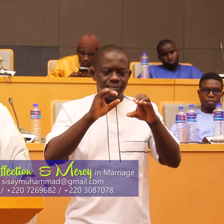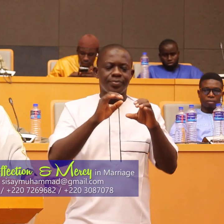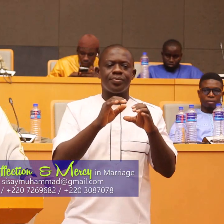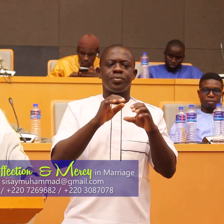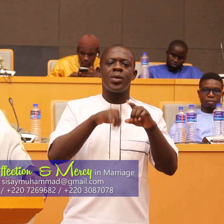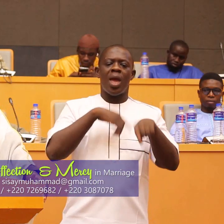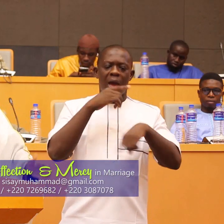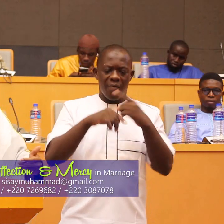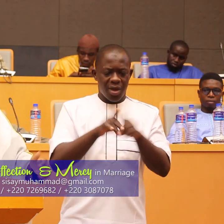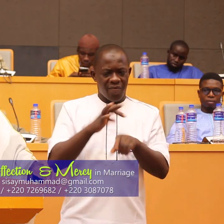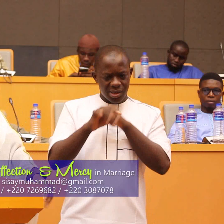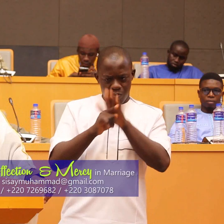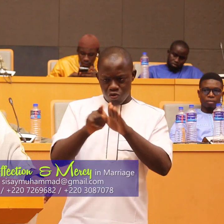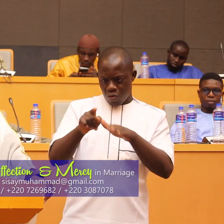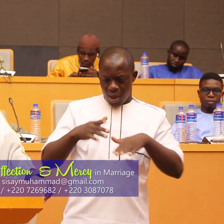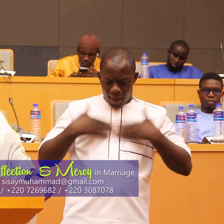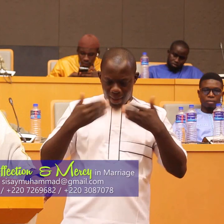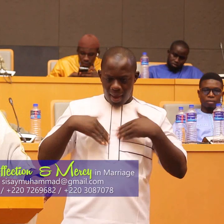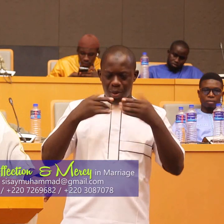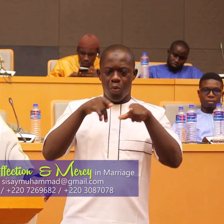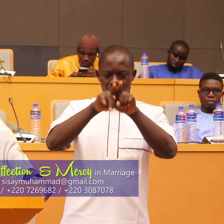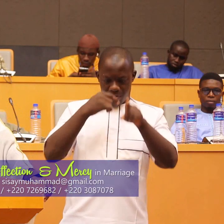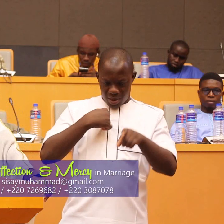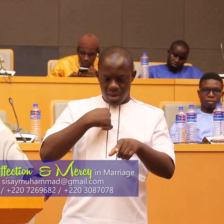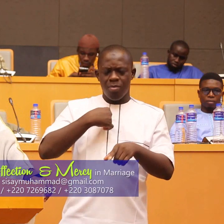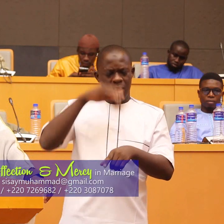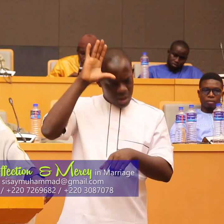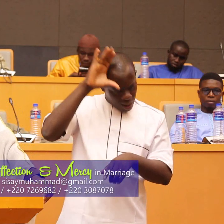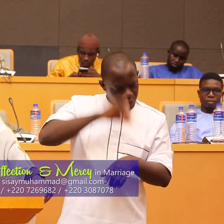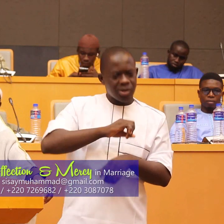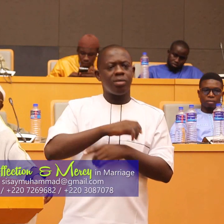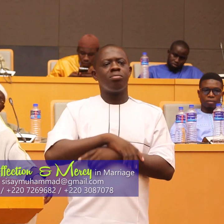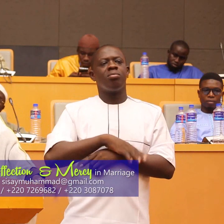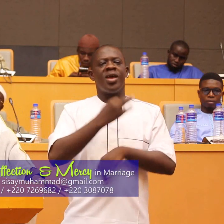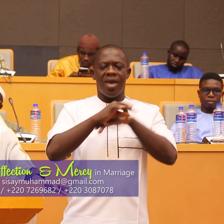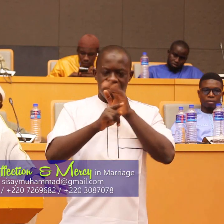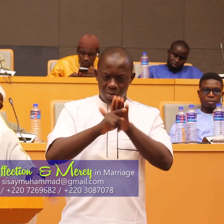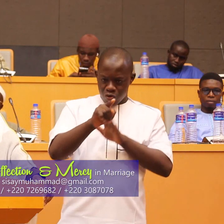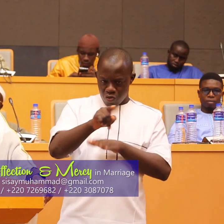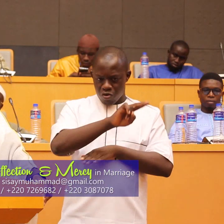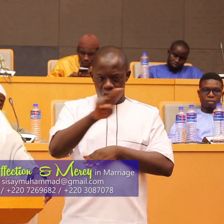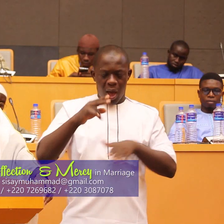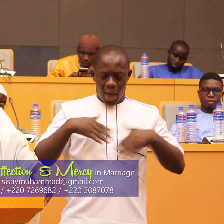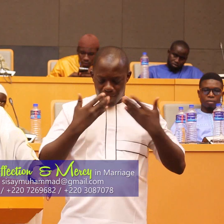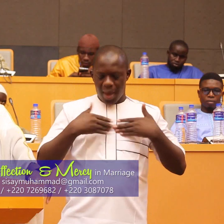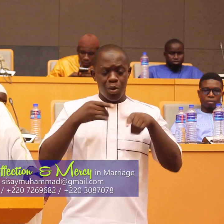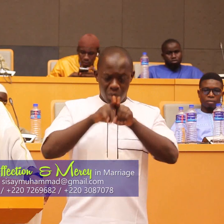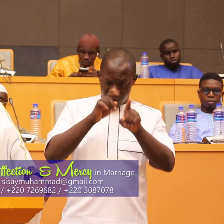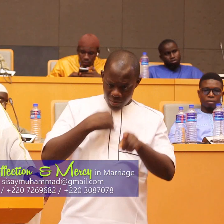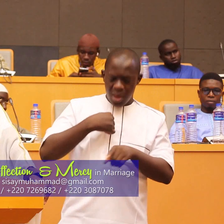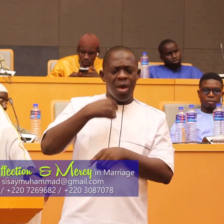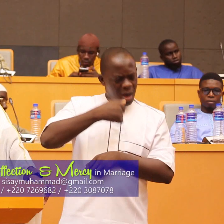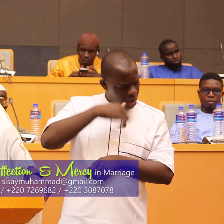whenever you are pleased with me I know whenever you are also displeased with me I know